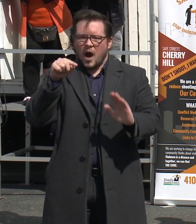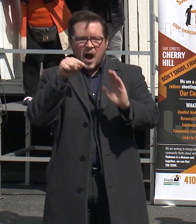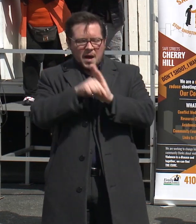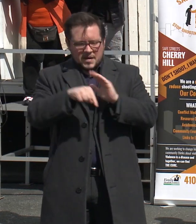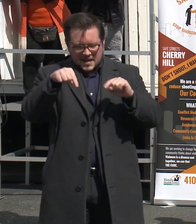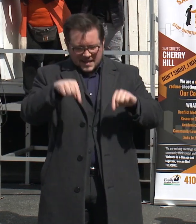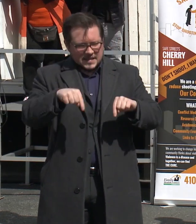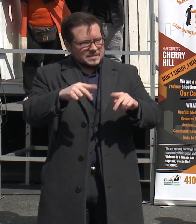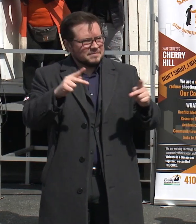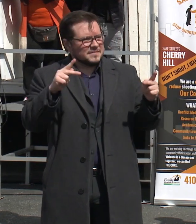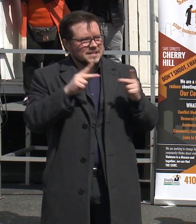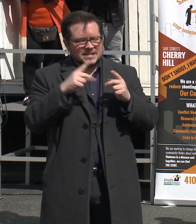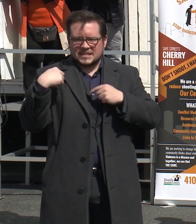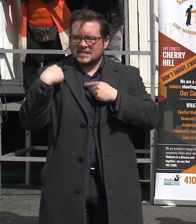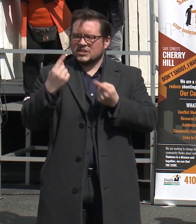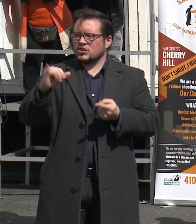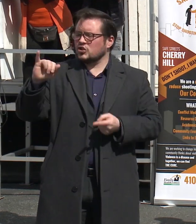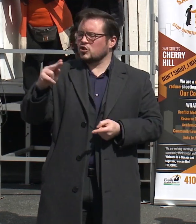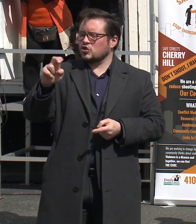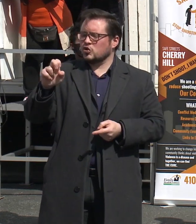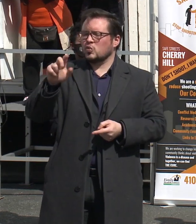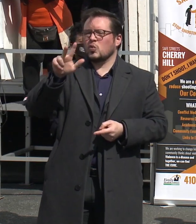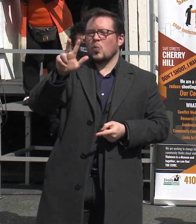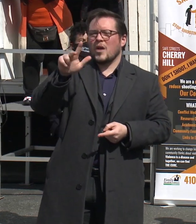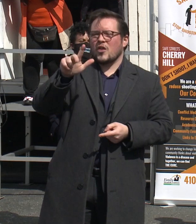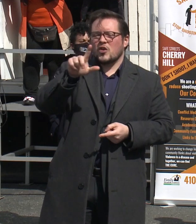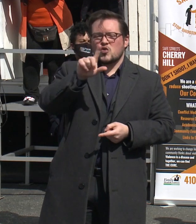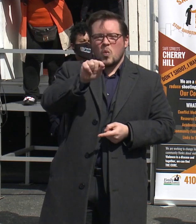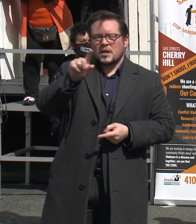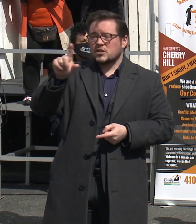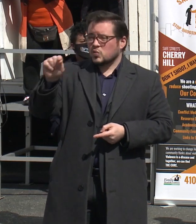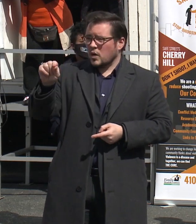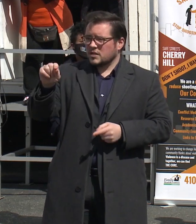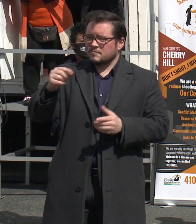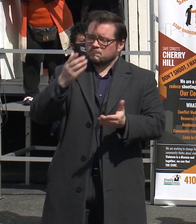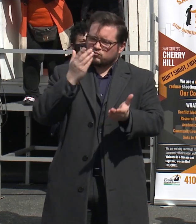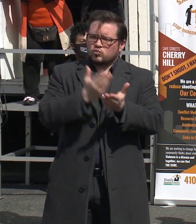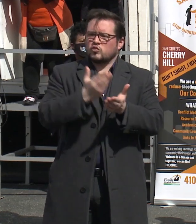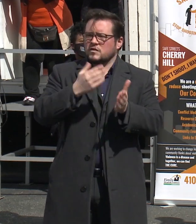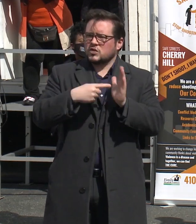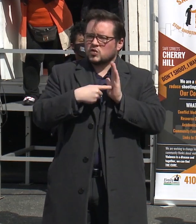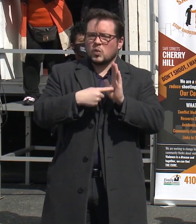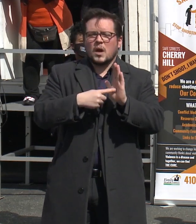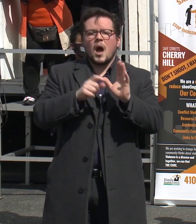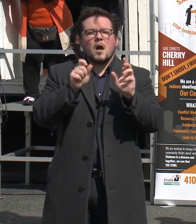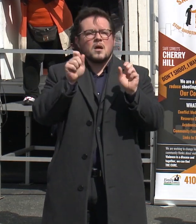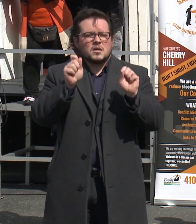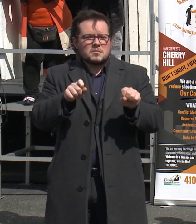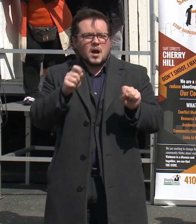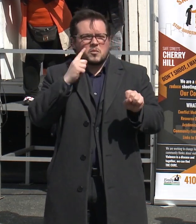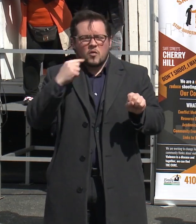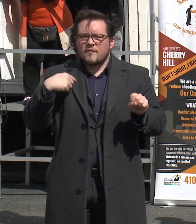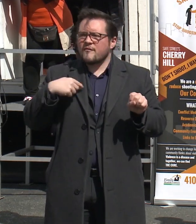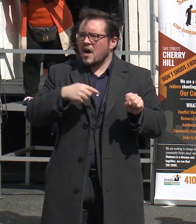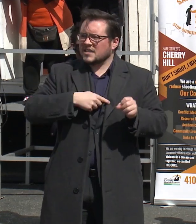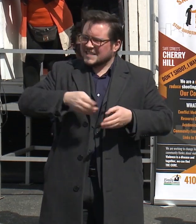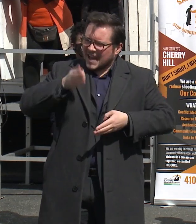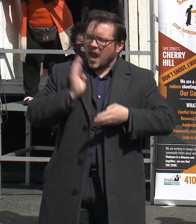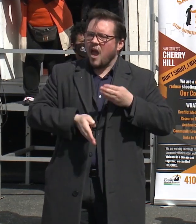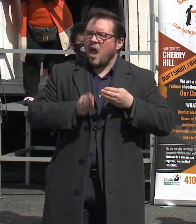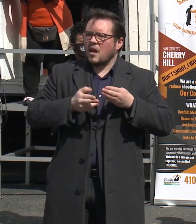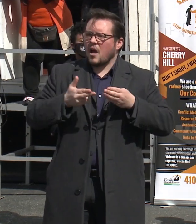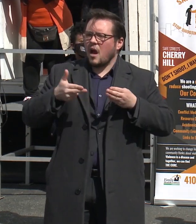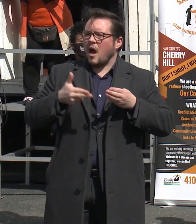post since June 23, 2020, proving that it is possible for us to end gun violence in our city.